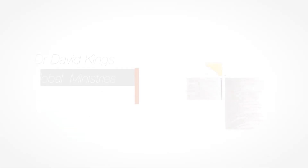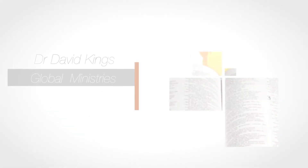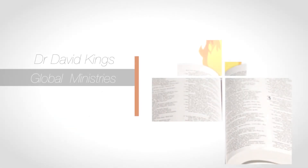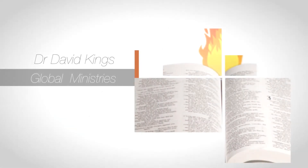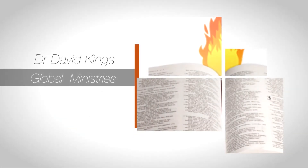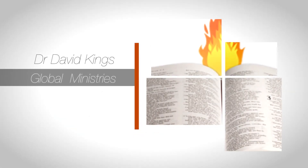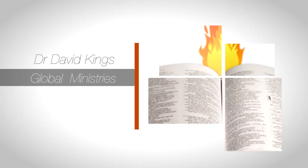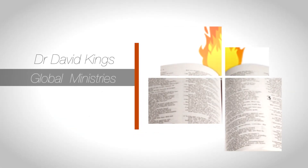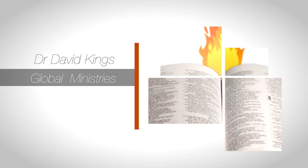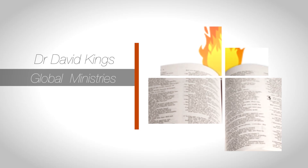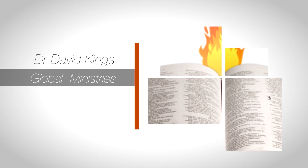In Jesus' grace, He In Jesus'